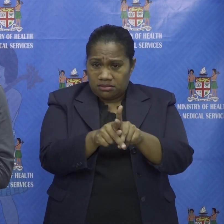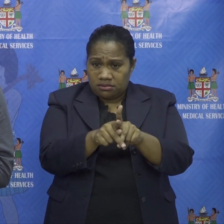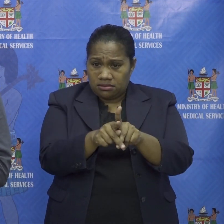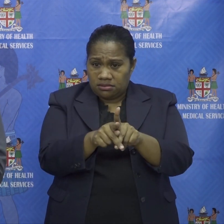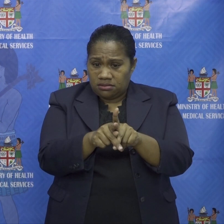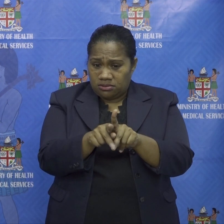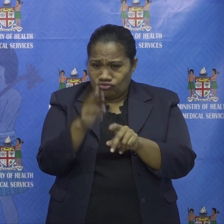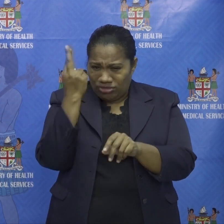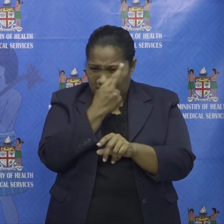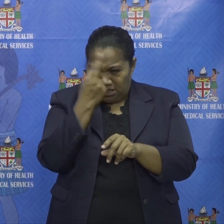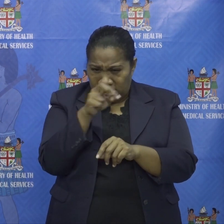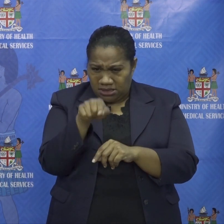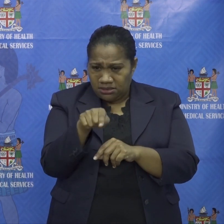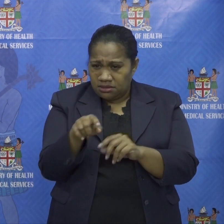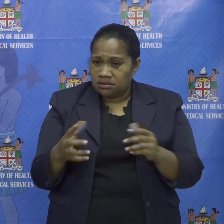at risk